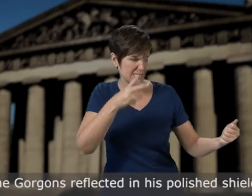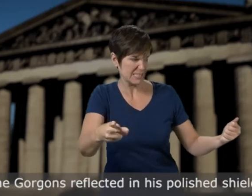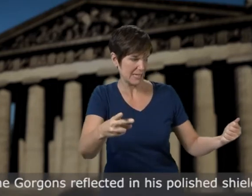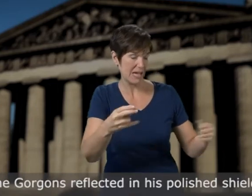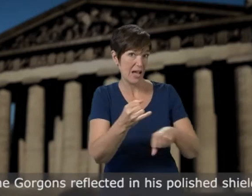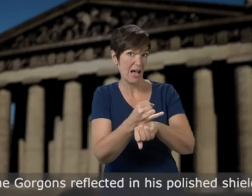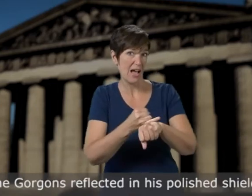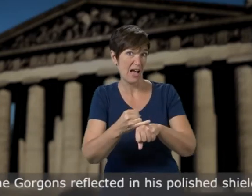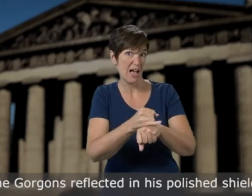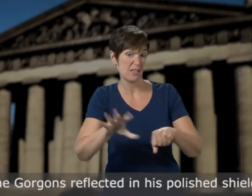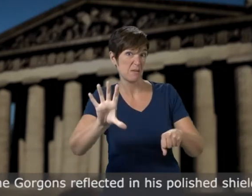shield